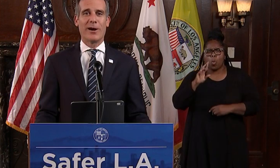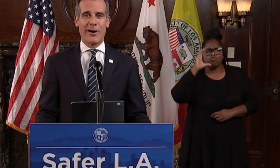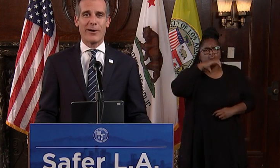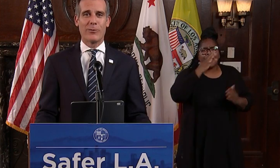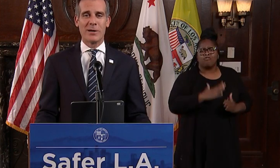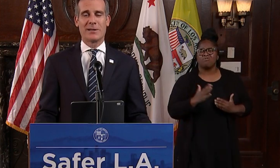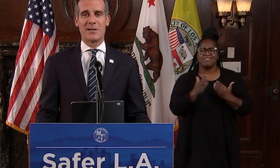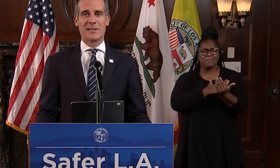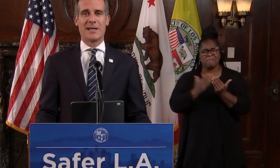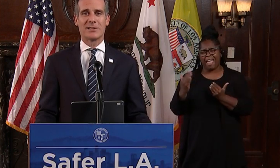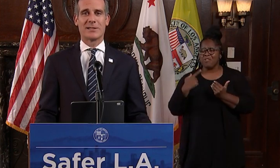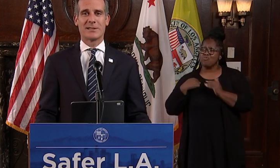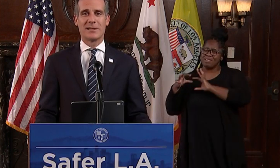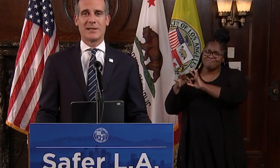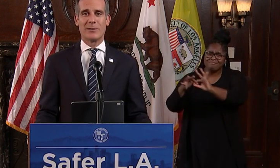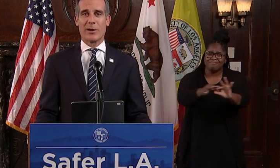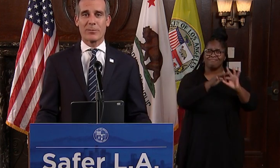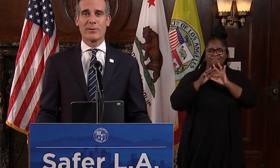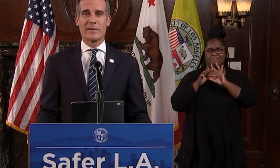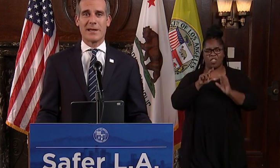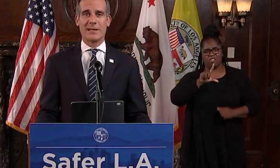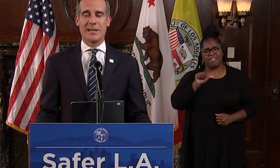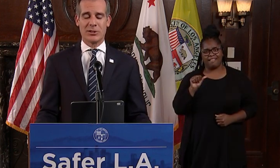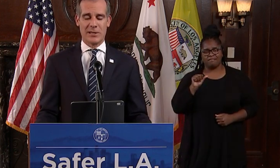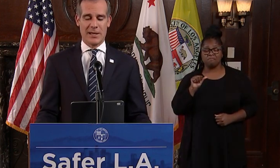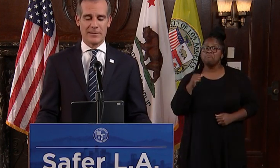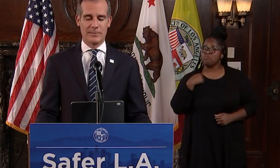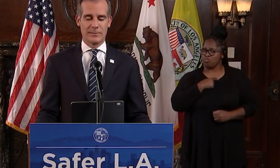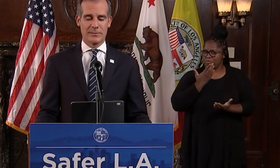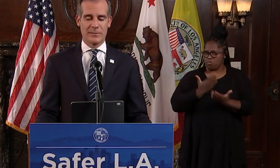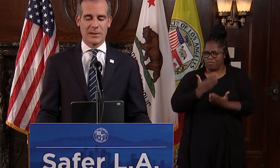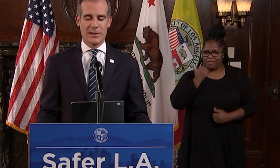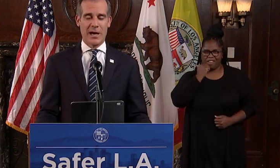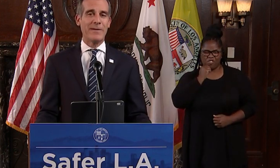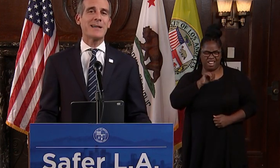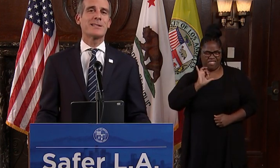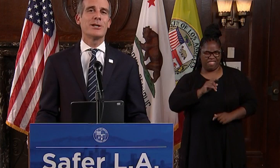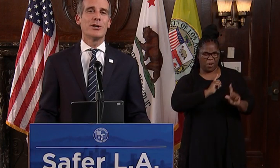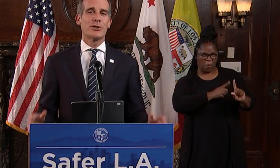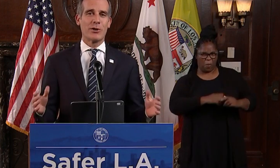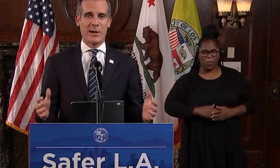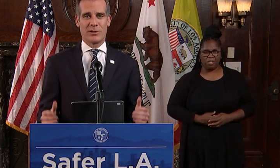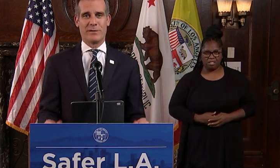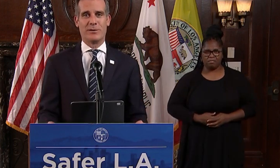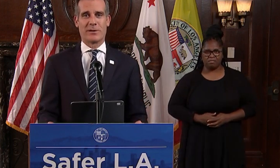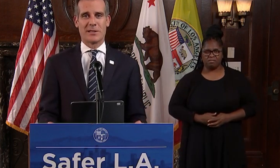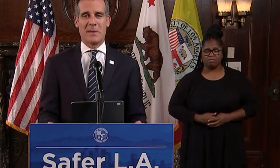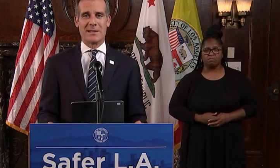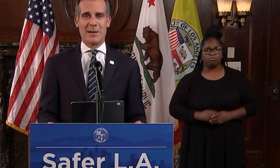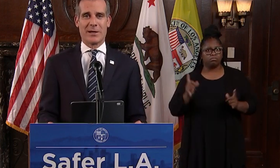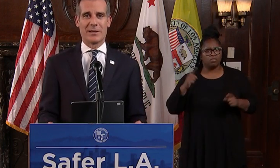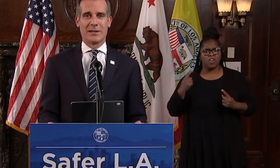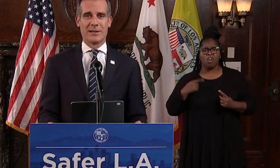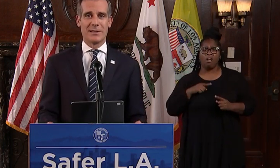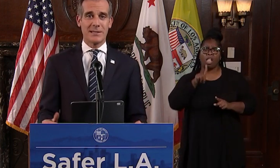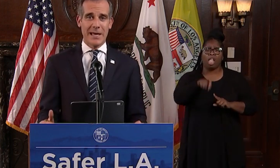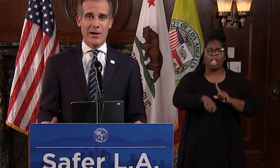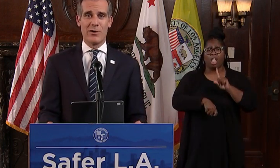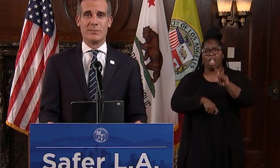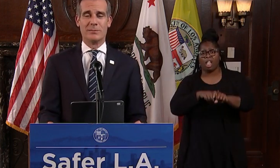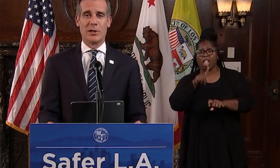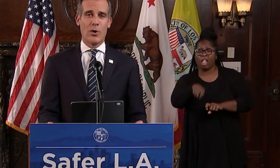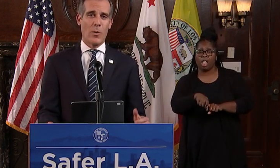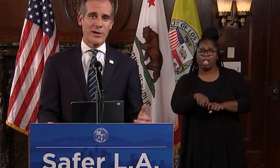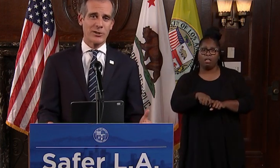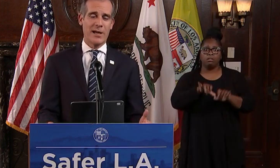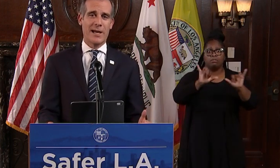we are one Los Angeles, and we are proving that each day. I've asked so much of you during this pandemic, stay